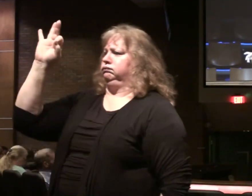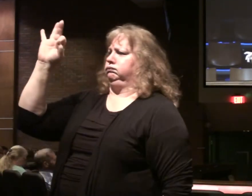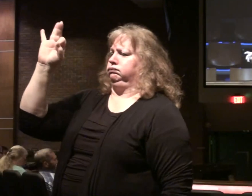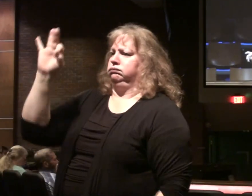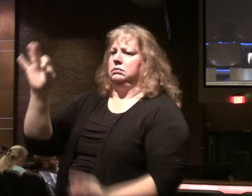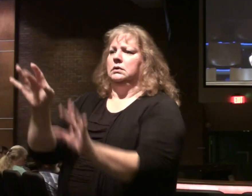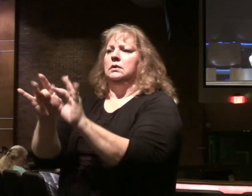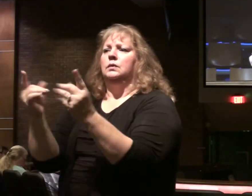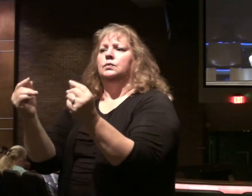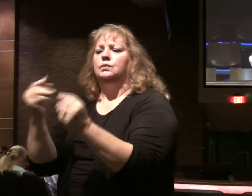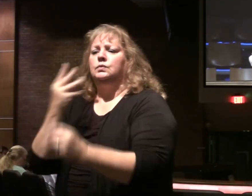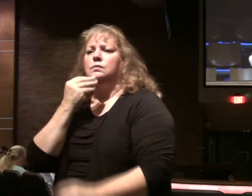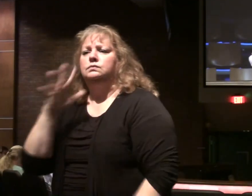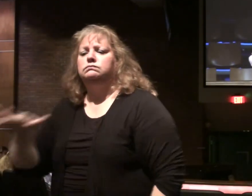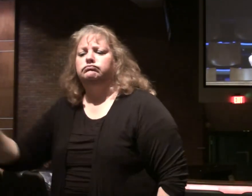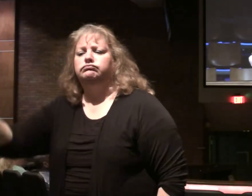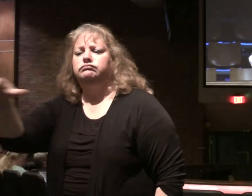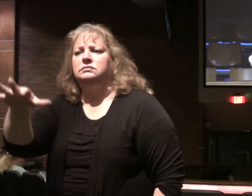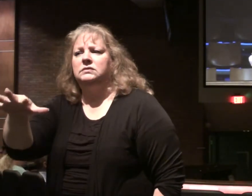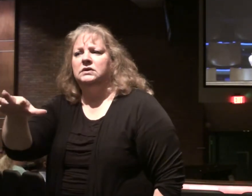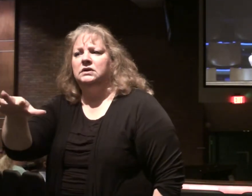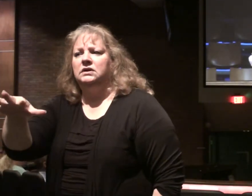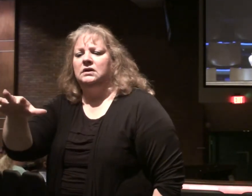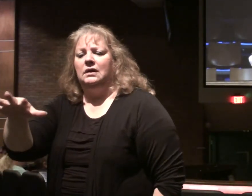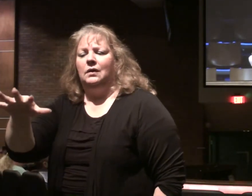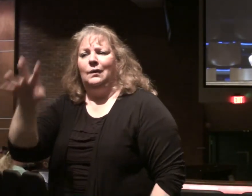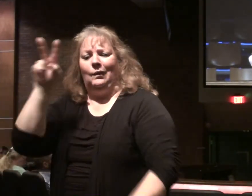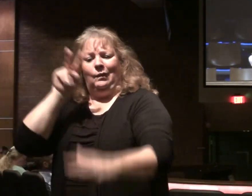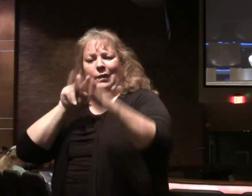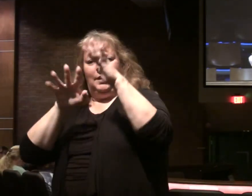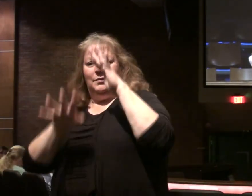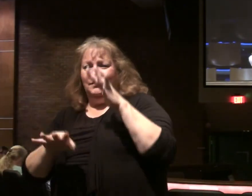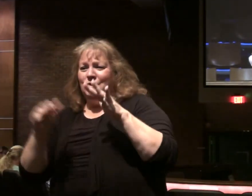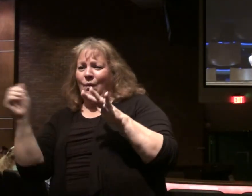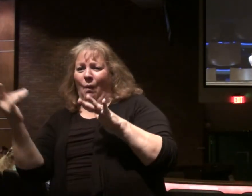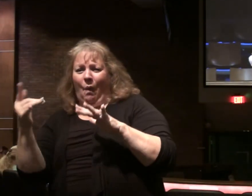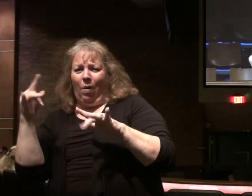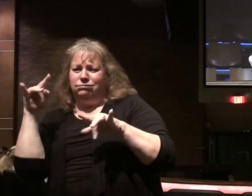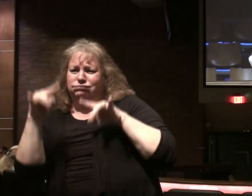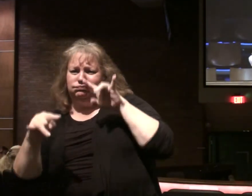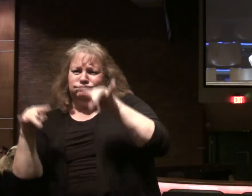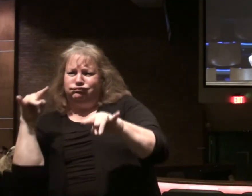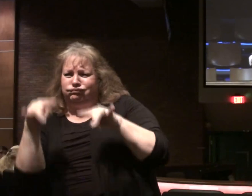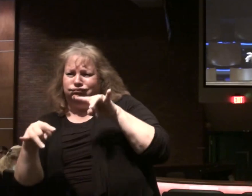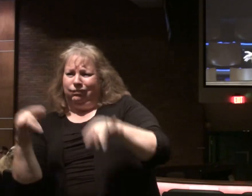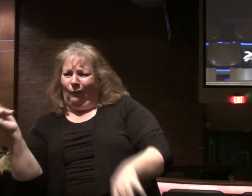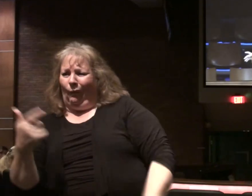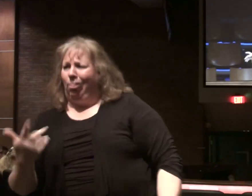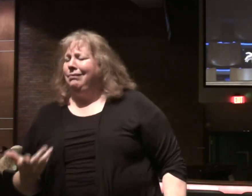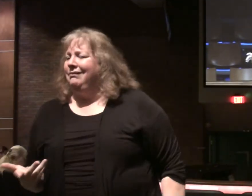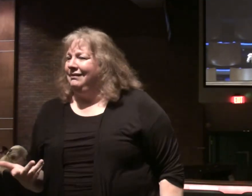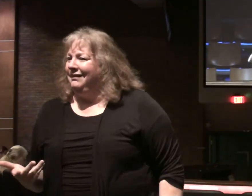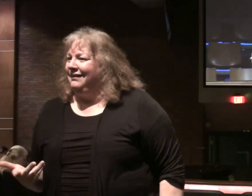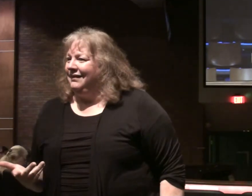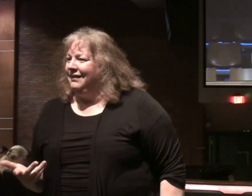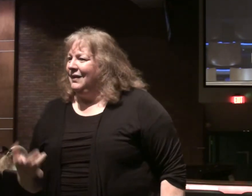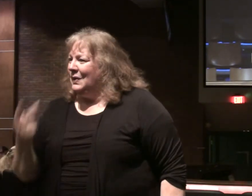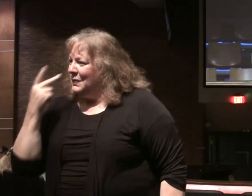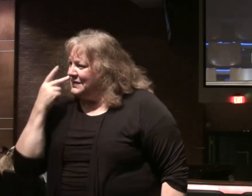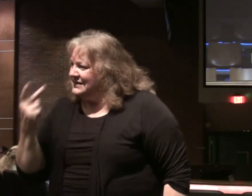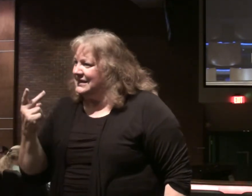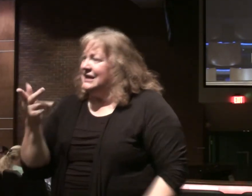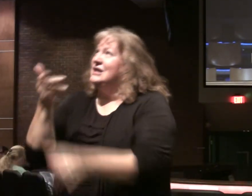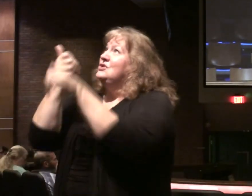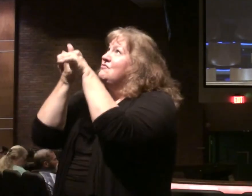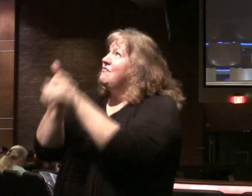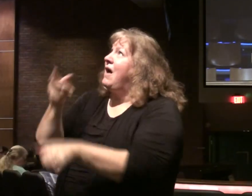What's he saying to the Jews? What one of the prophets didn't be persecuted? Throughout the scripture we see that the follow